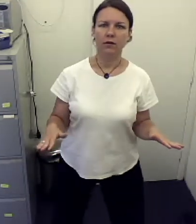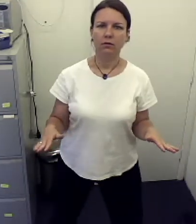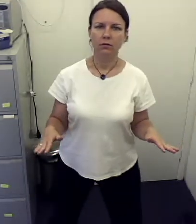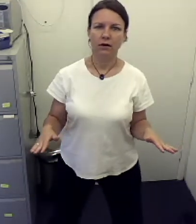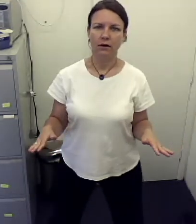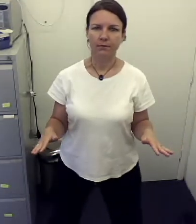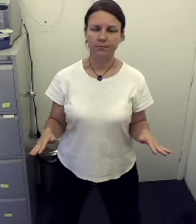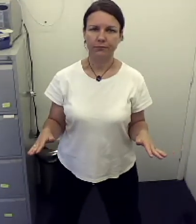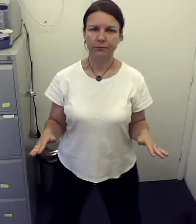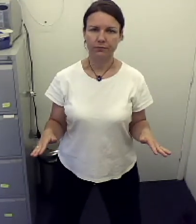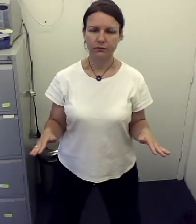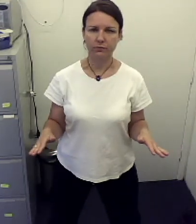Cord Cutting.